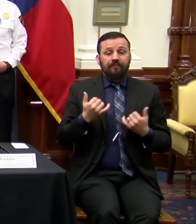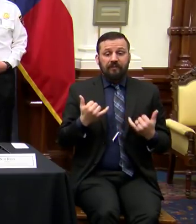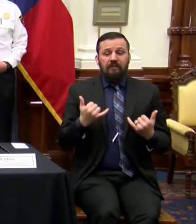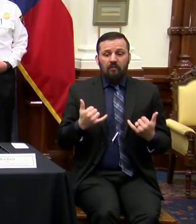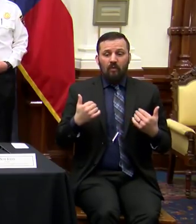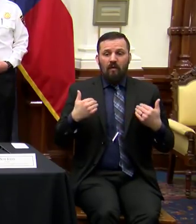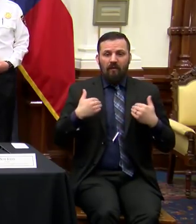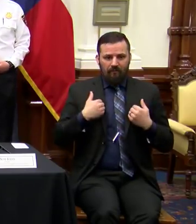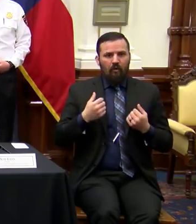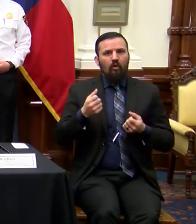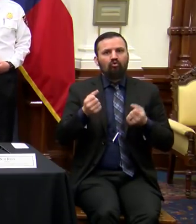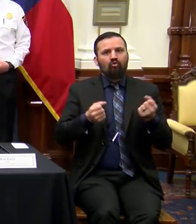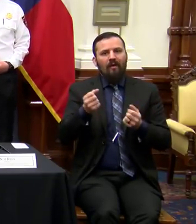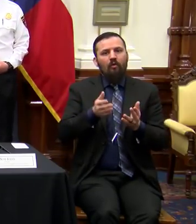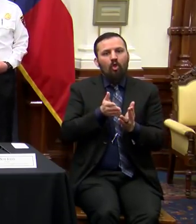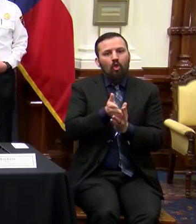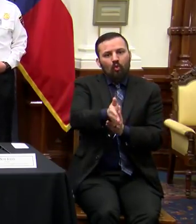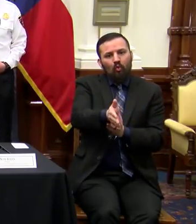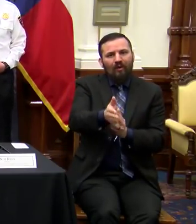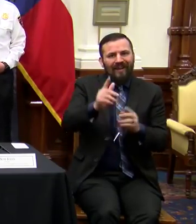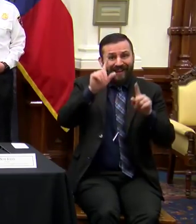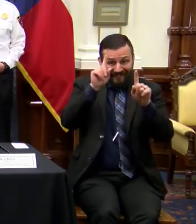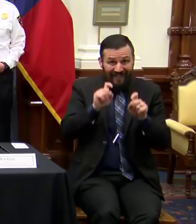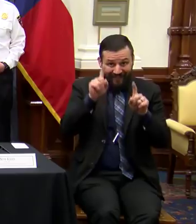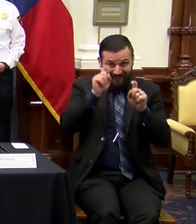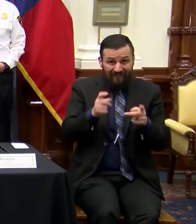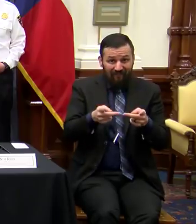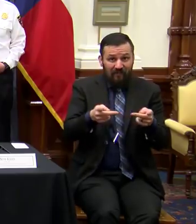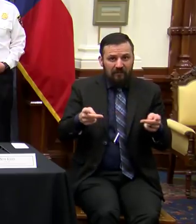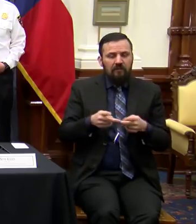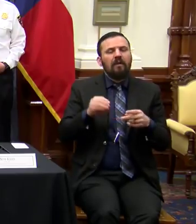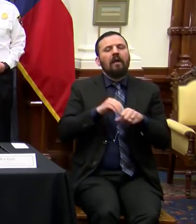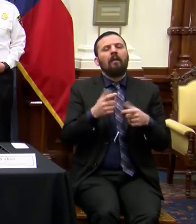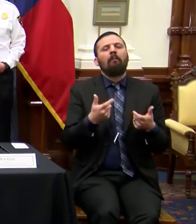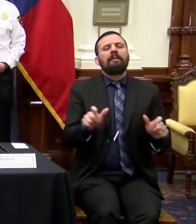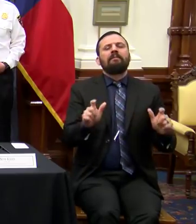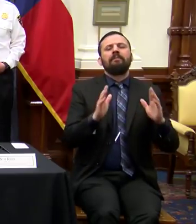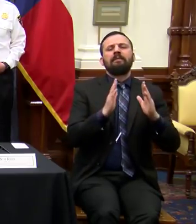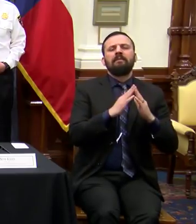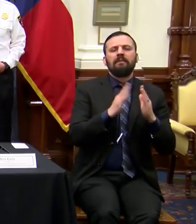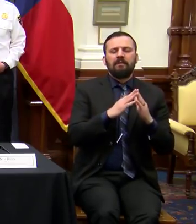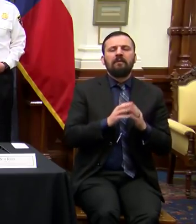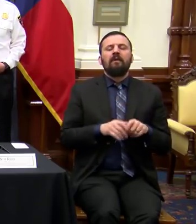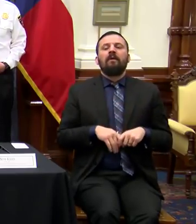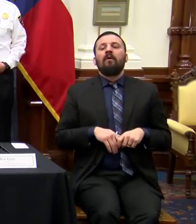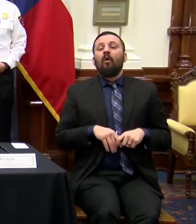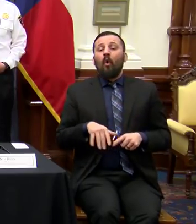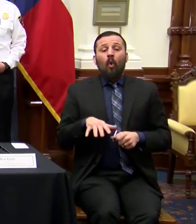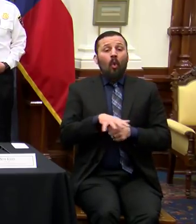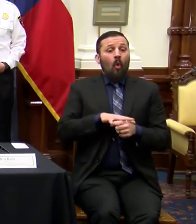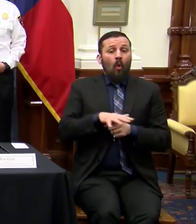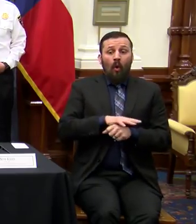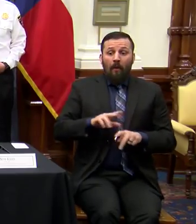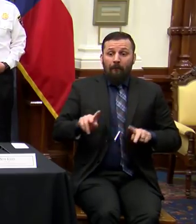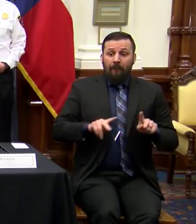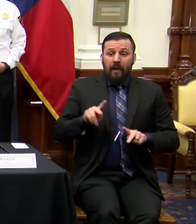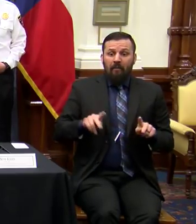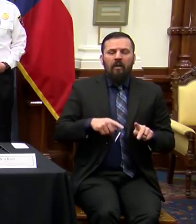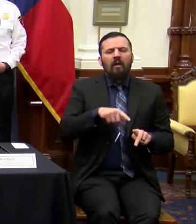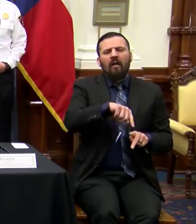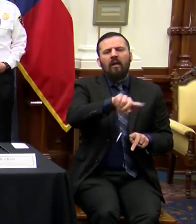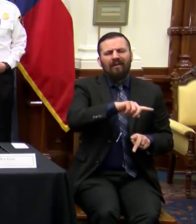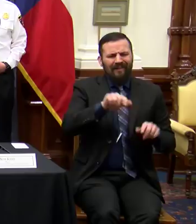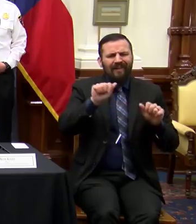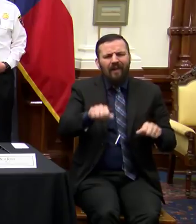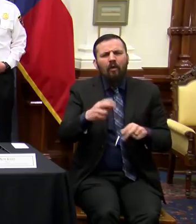now drive-thru testing facilities in the large urban areas where the local authorities could use some help